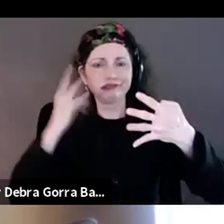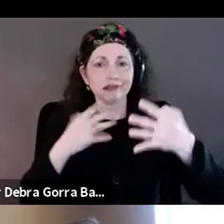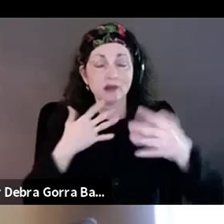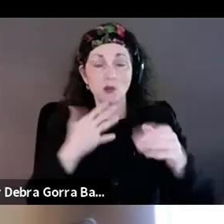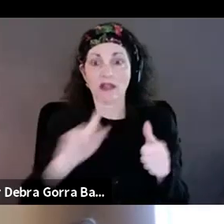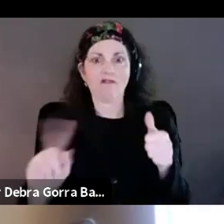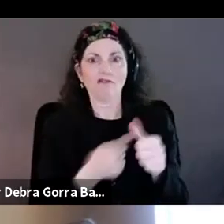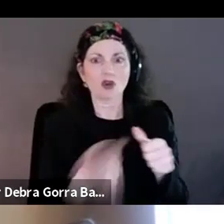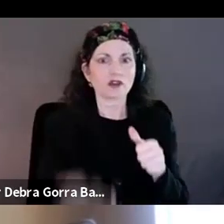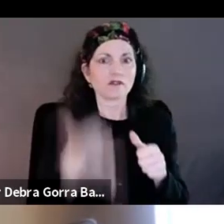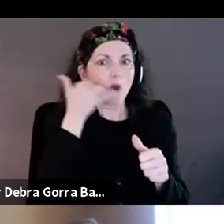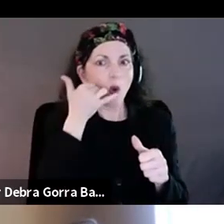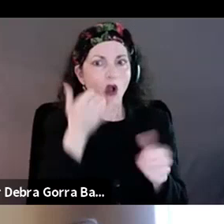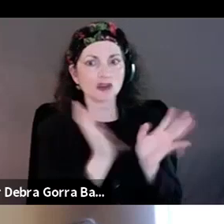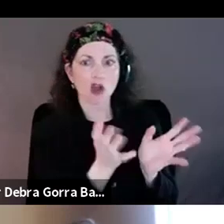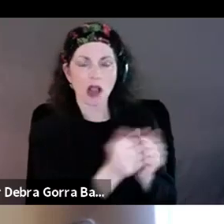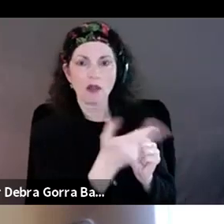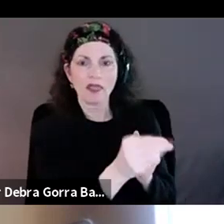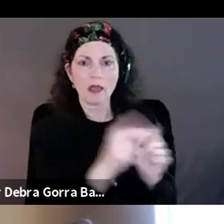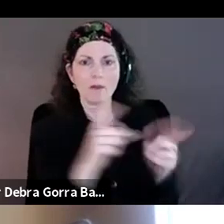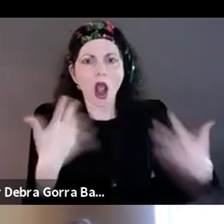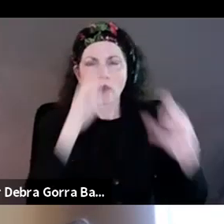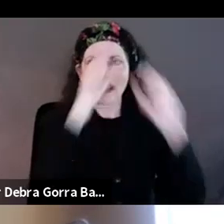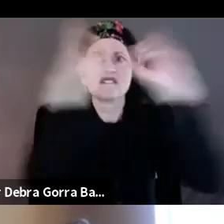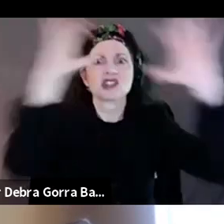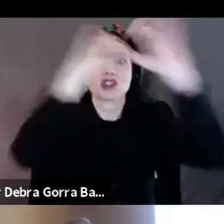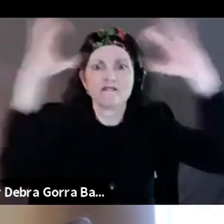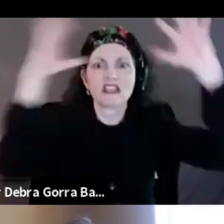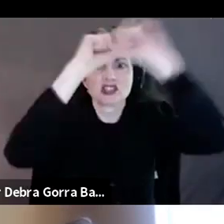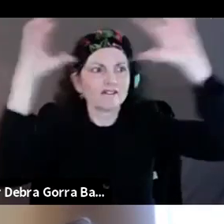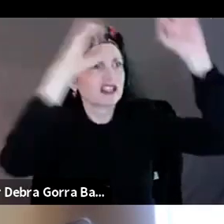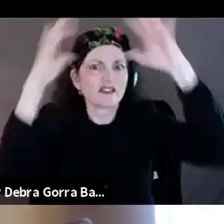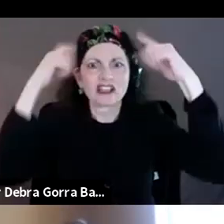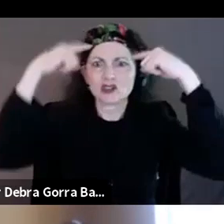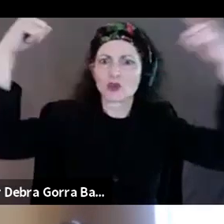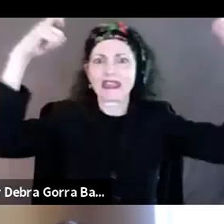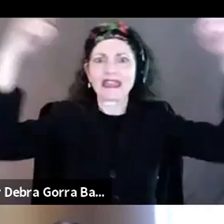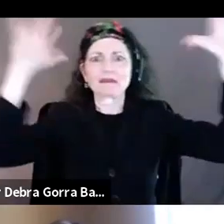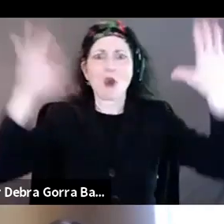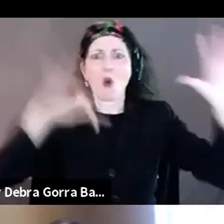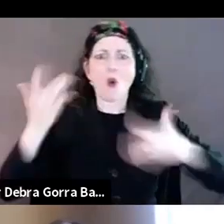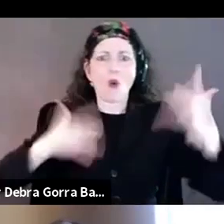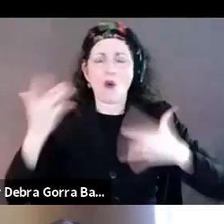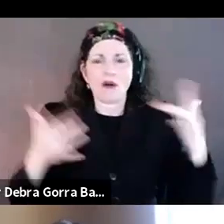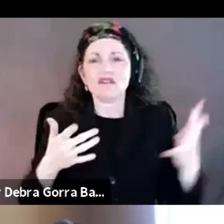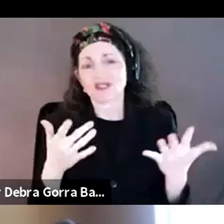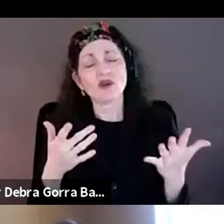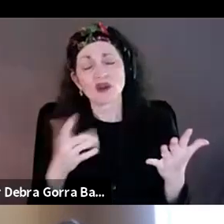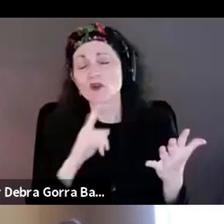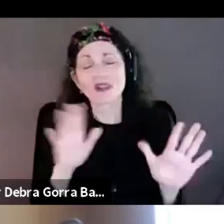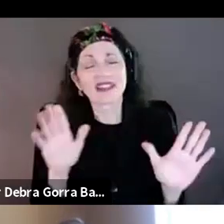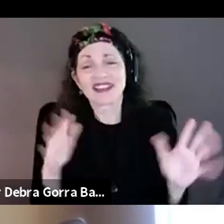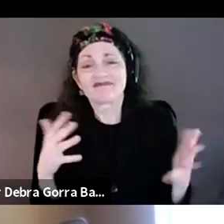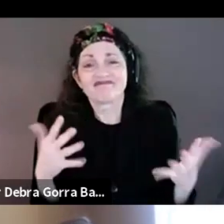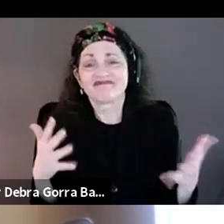with them, they were just like visioning out these, you know, dreams for what the campaign could do that were like so much